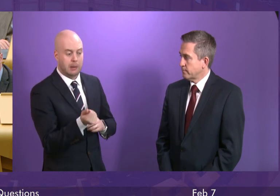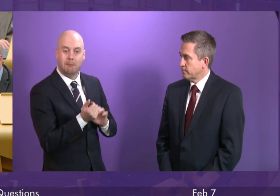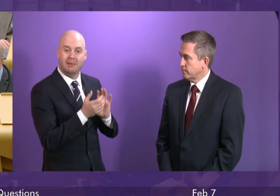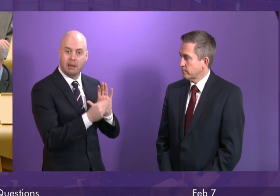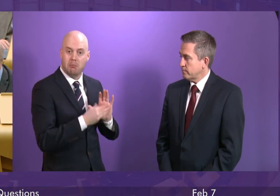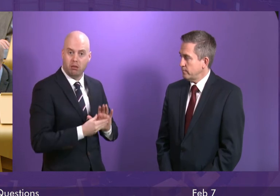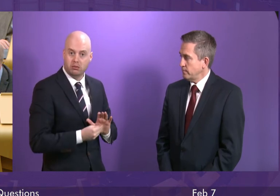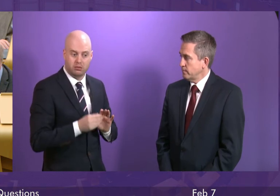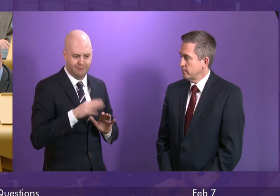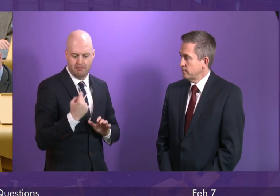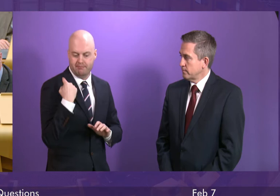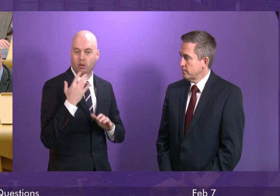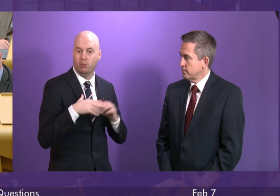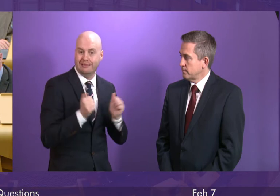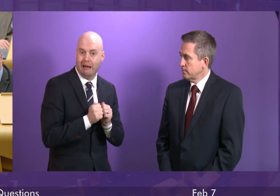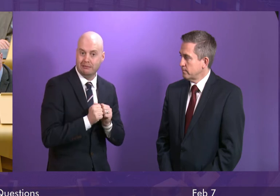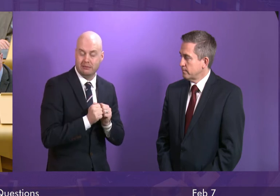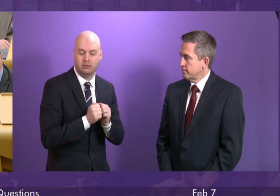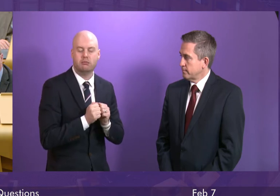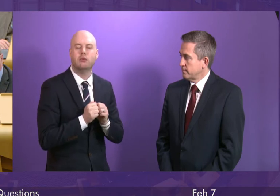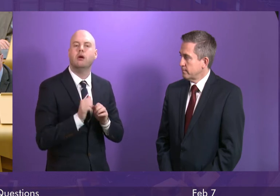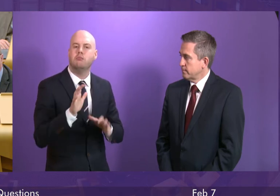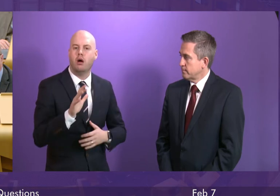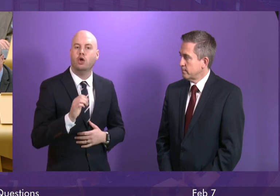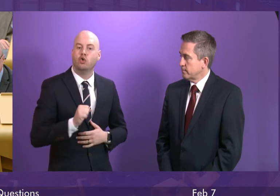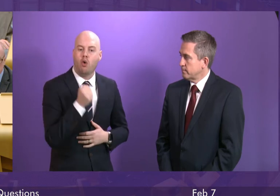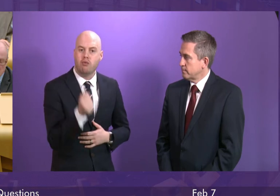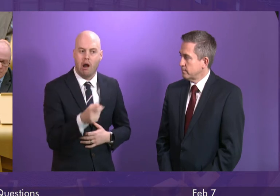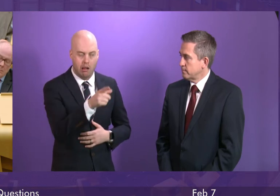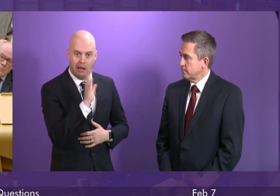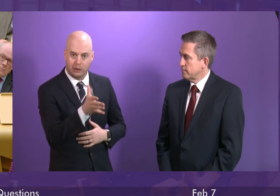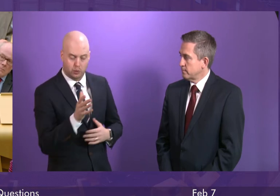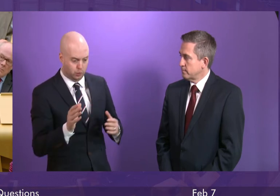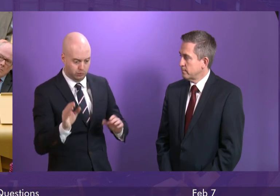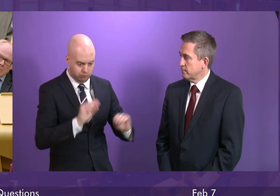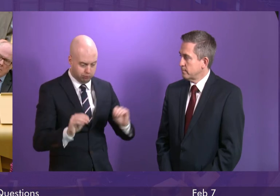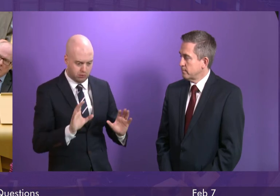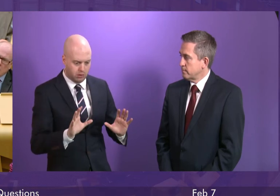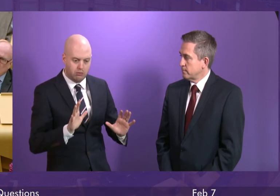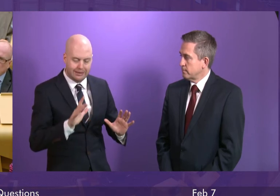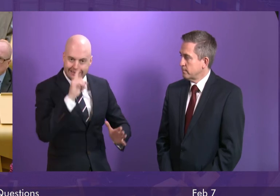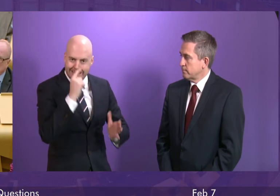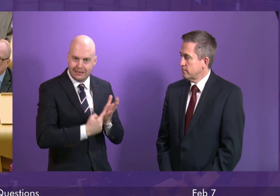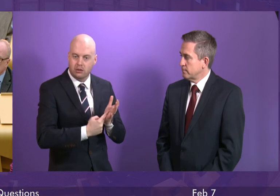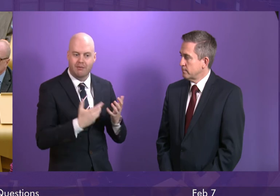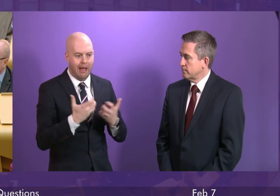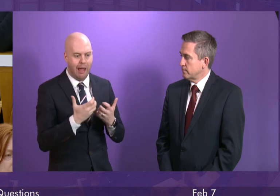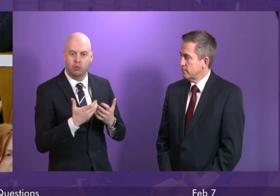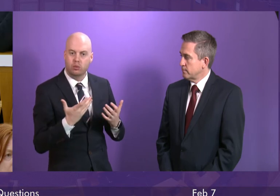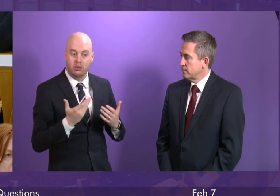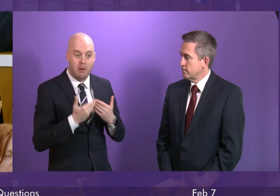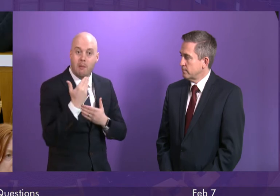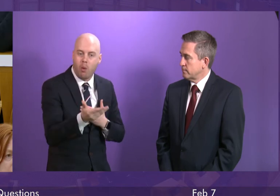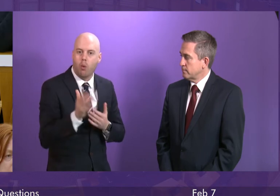the weekend. Scot Rail took a number of decisions to expand capacity on a number of routes because of the